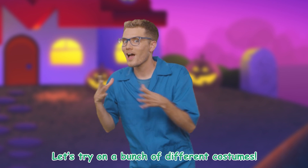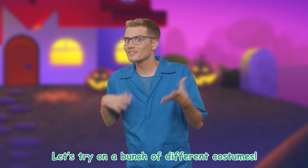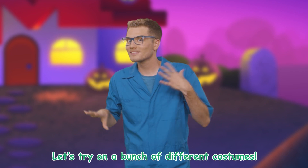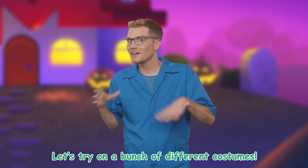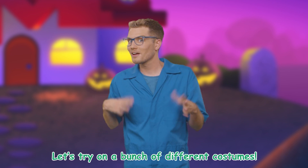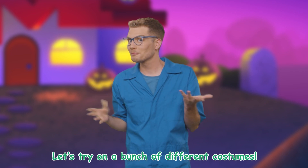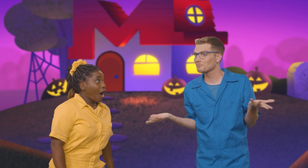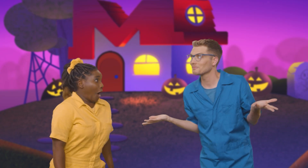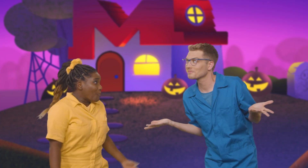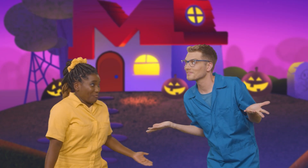costumes!